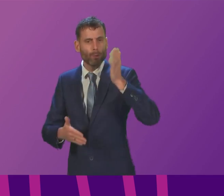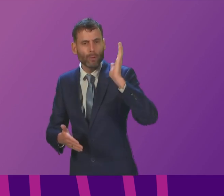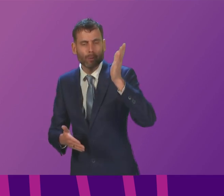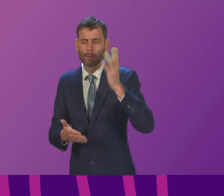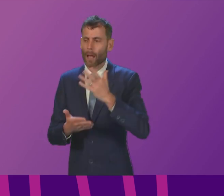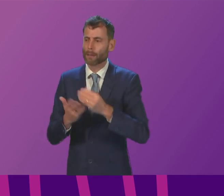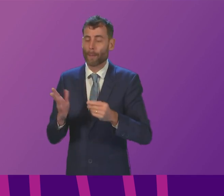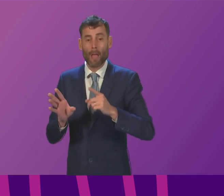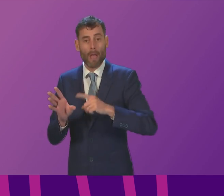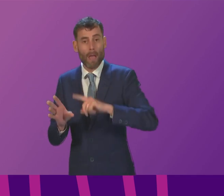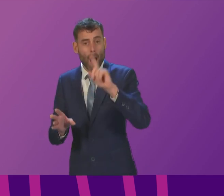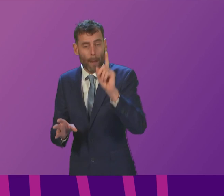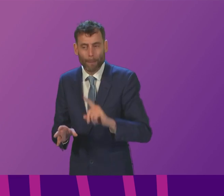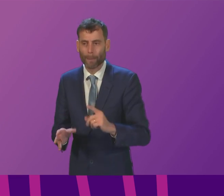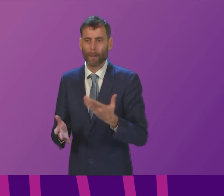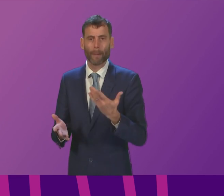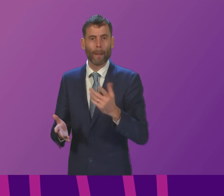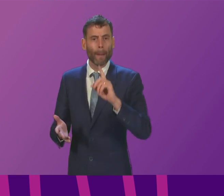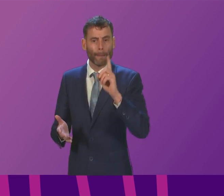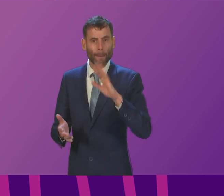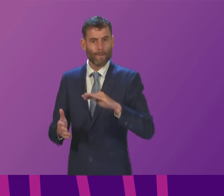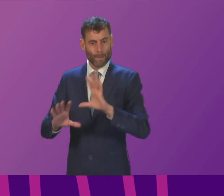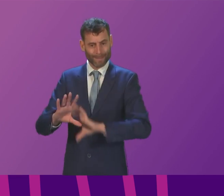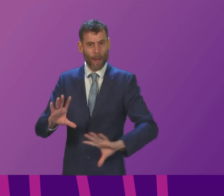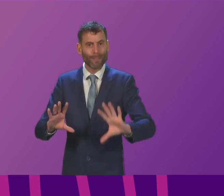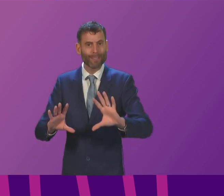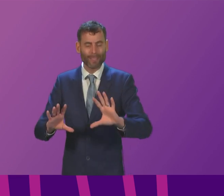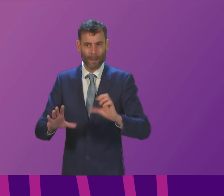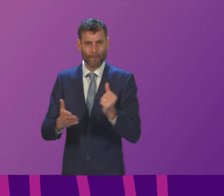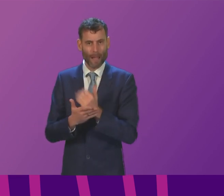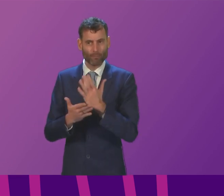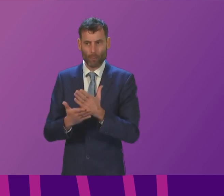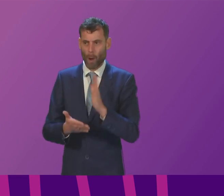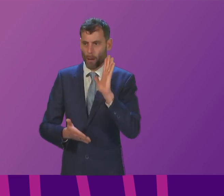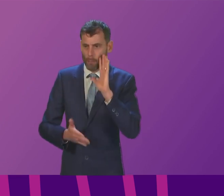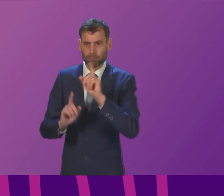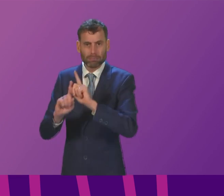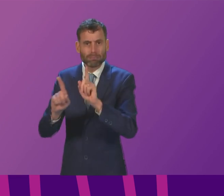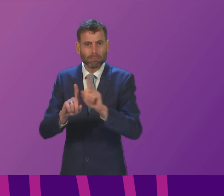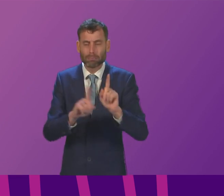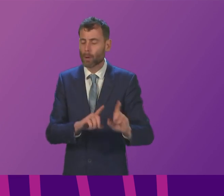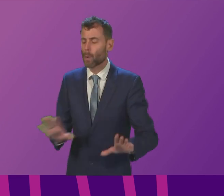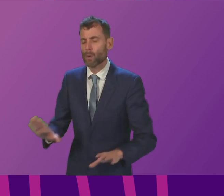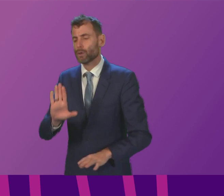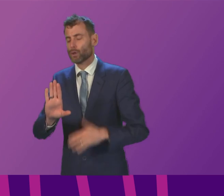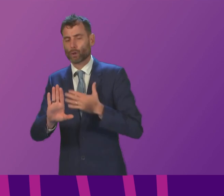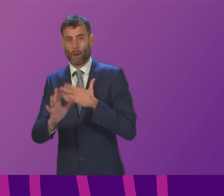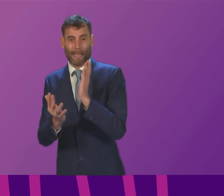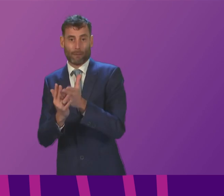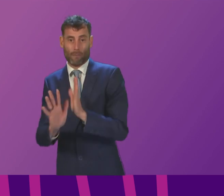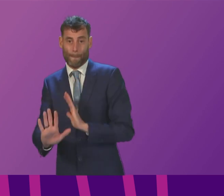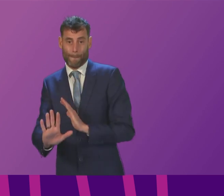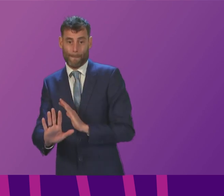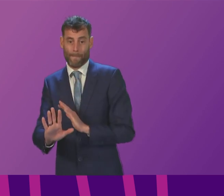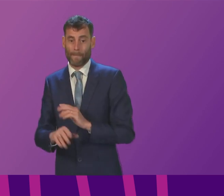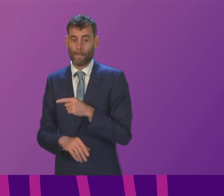south first minister the Scottish government has been working first minister can I just interrupt there I